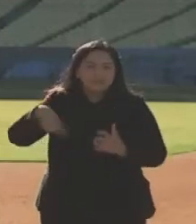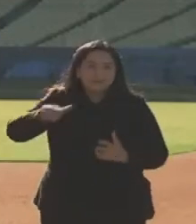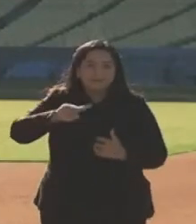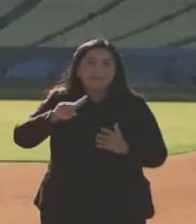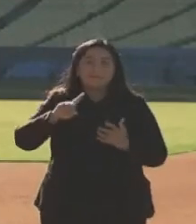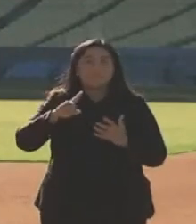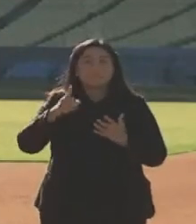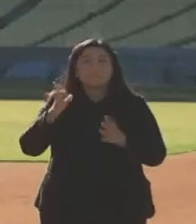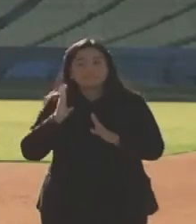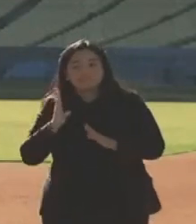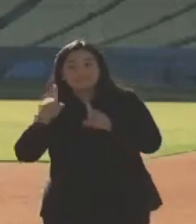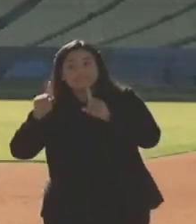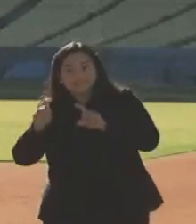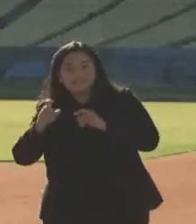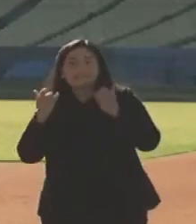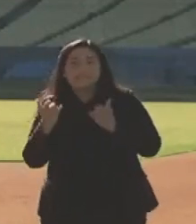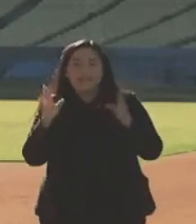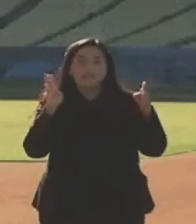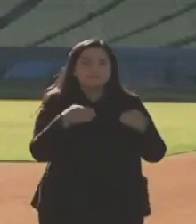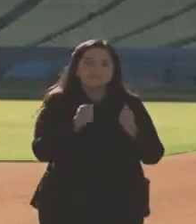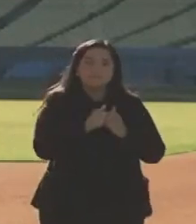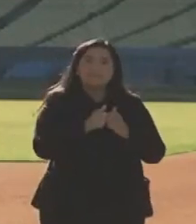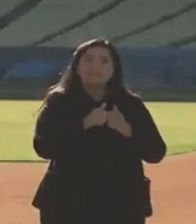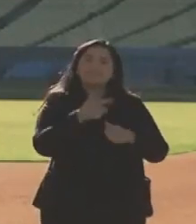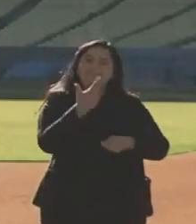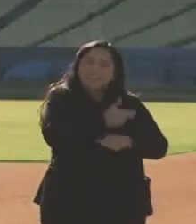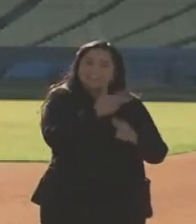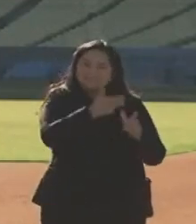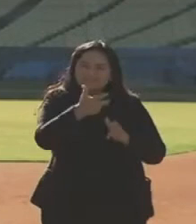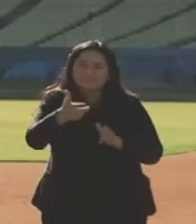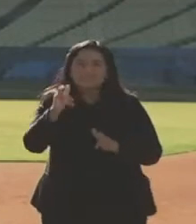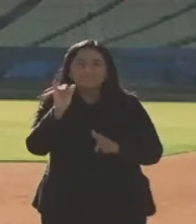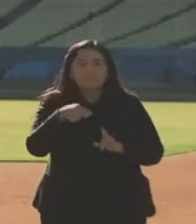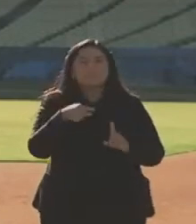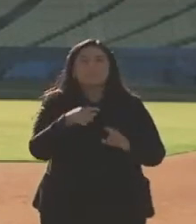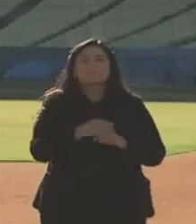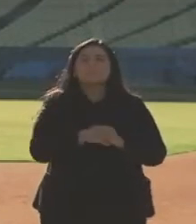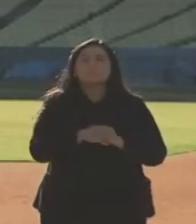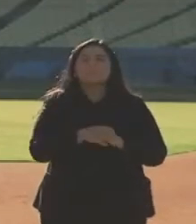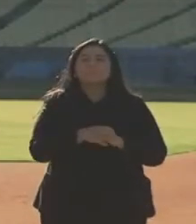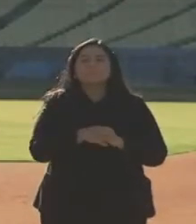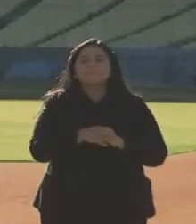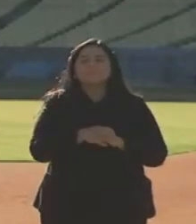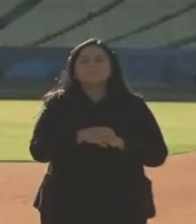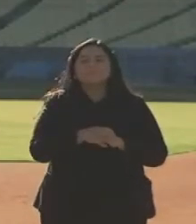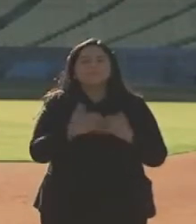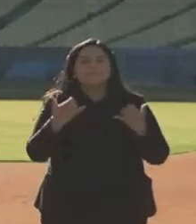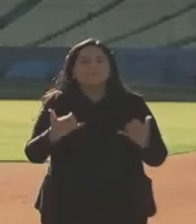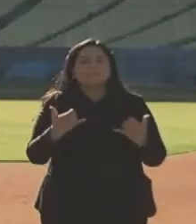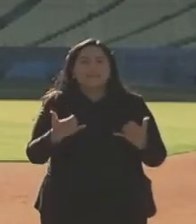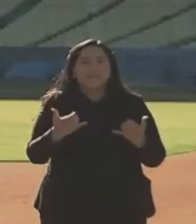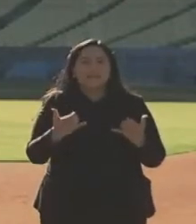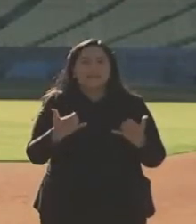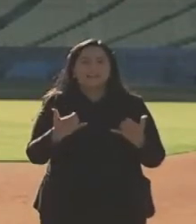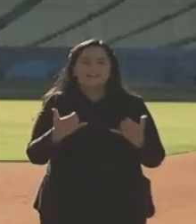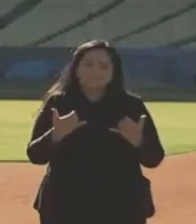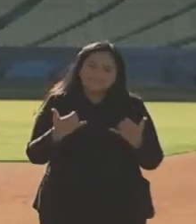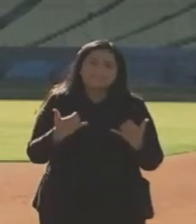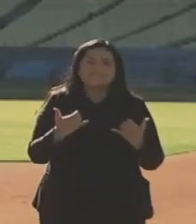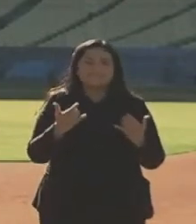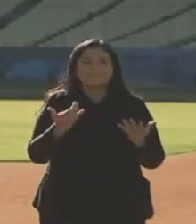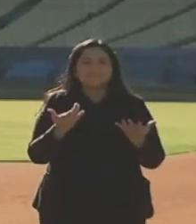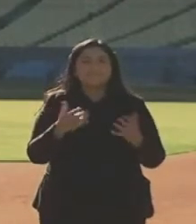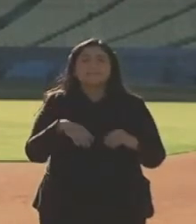testing, but now with this vaccination. And I just want, it's not missed on me, today would have been Dr. Martin Luther King's